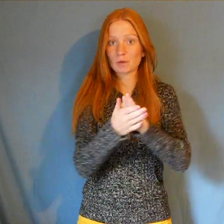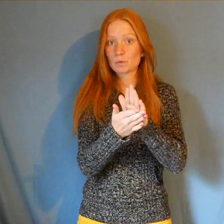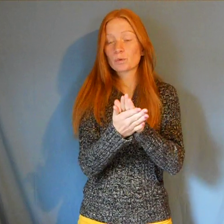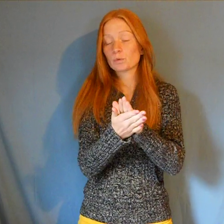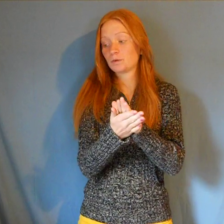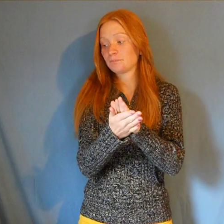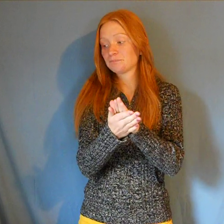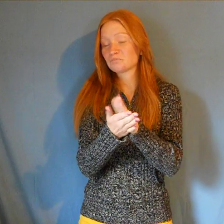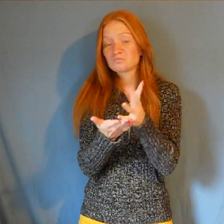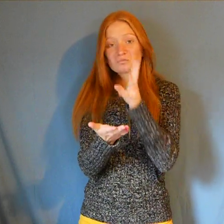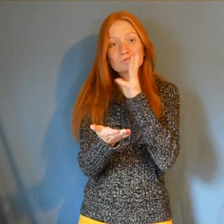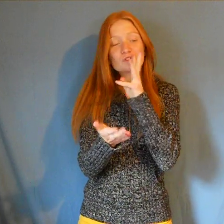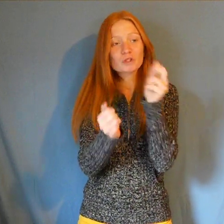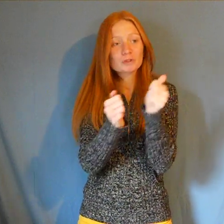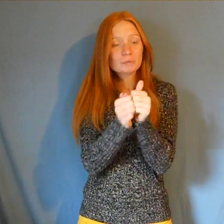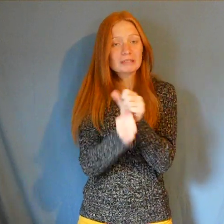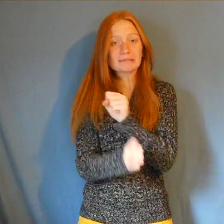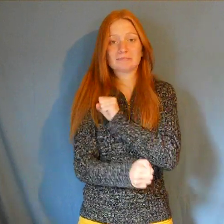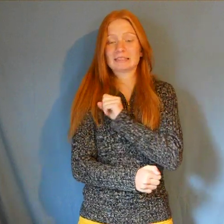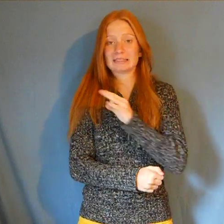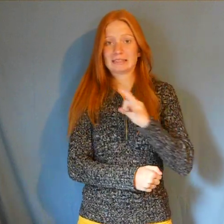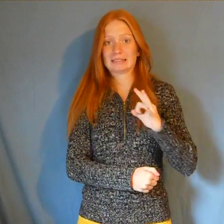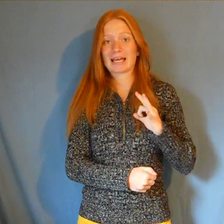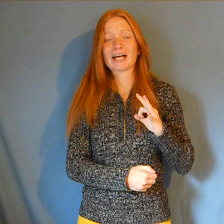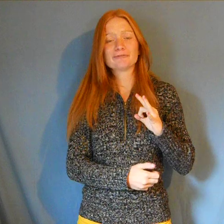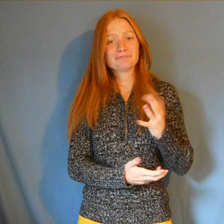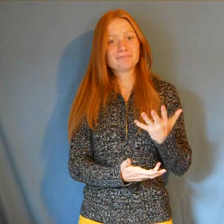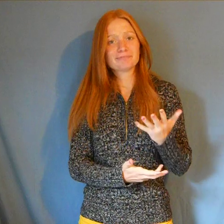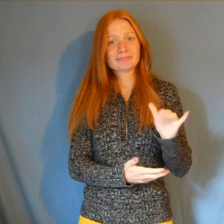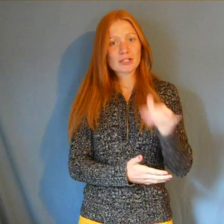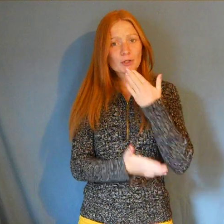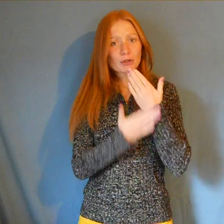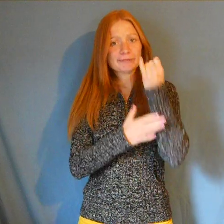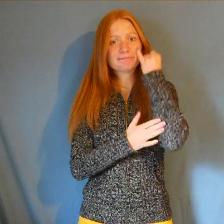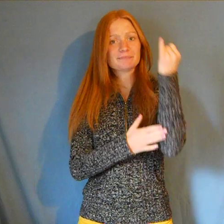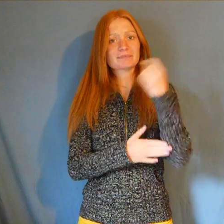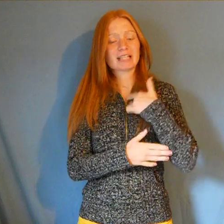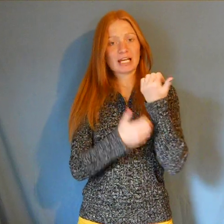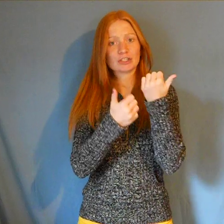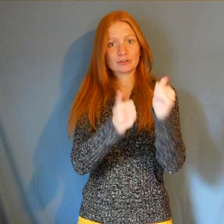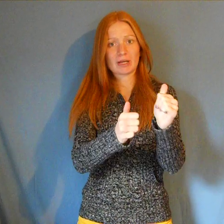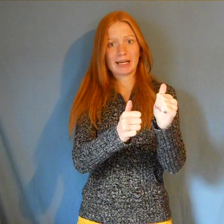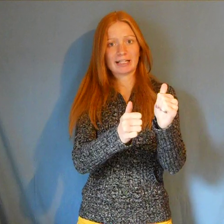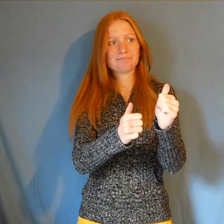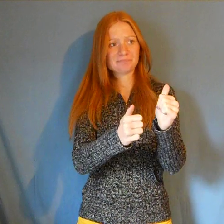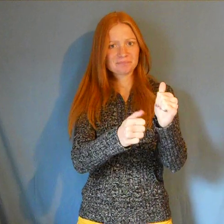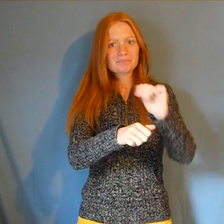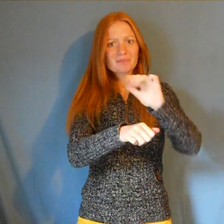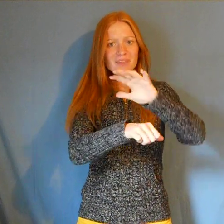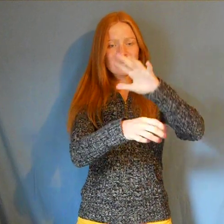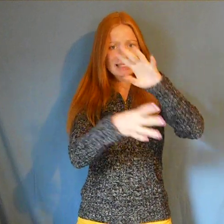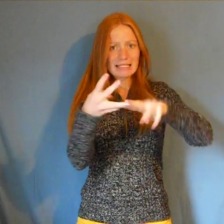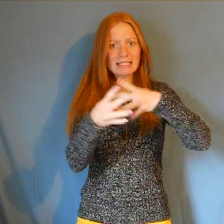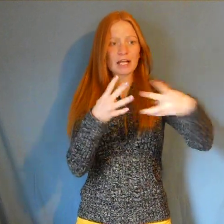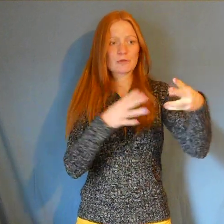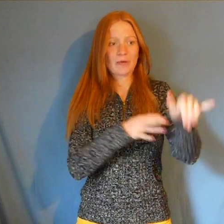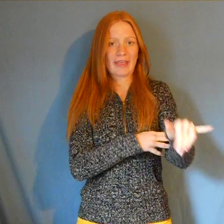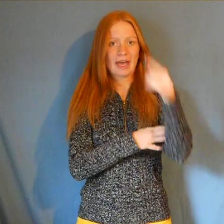talk with our staff. I will try to set that up for the next work day. Have somebody come in and talk with the staff and explain.